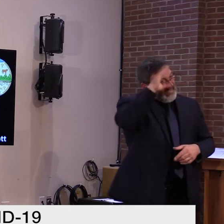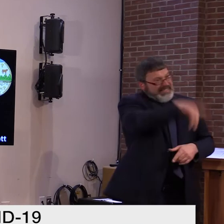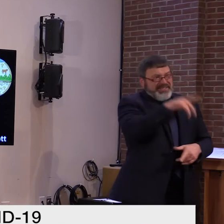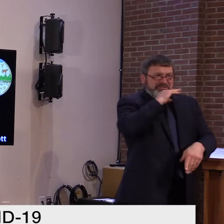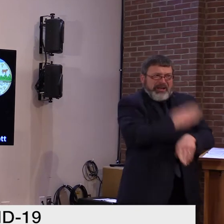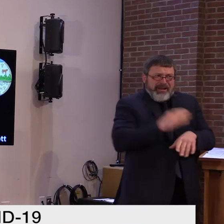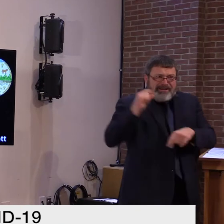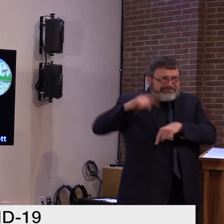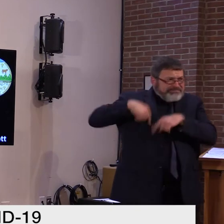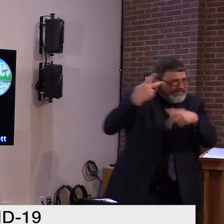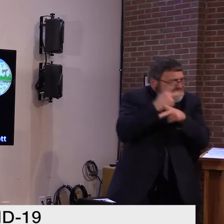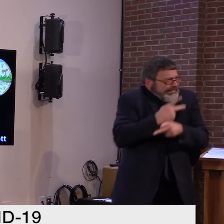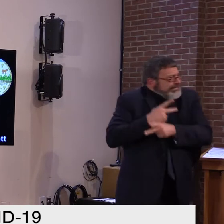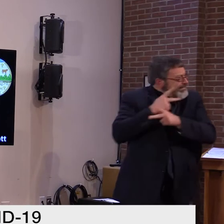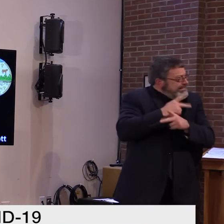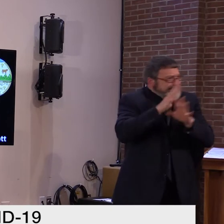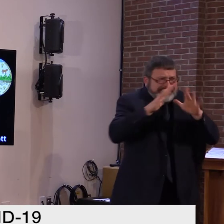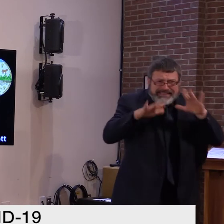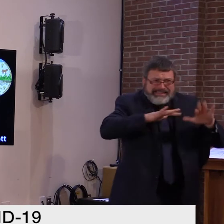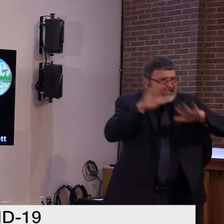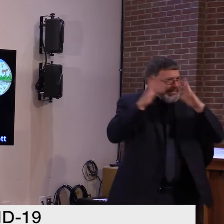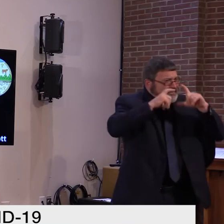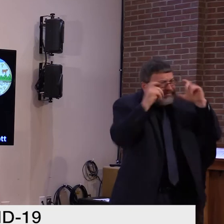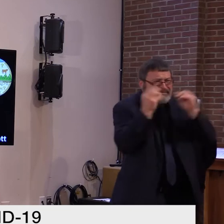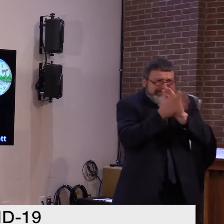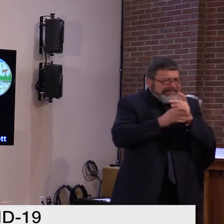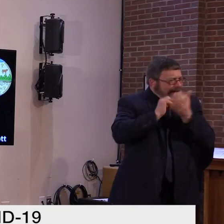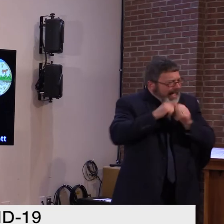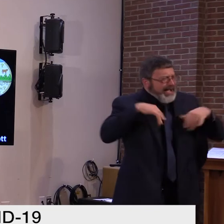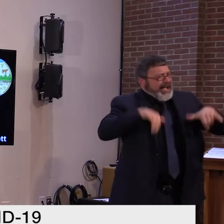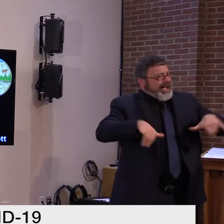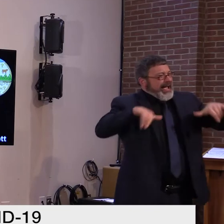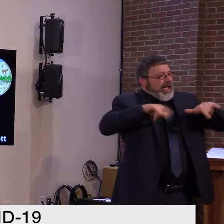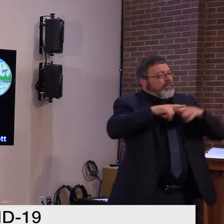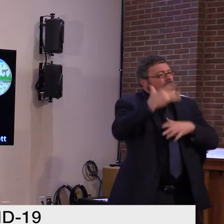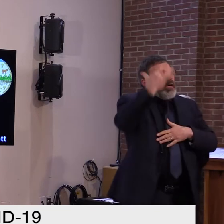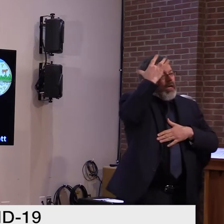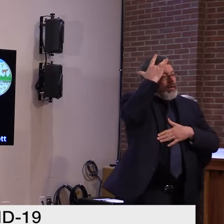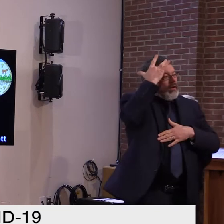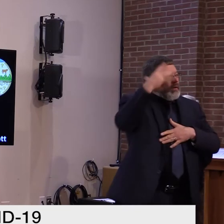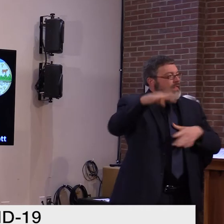imagine just coming home and living in her own home would put her at risk of coronavirus?